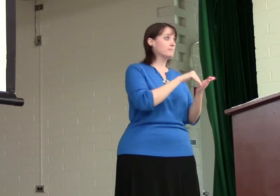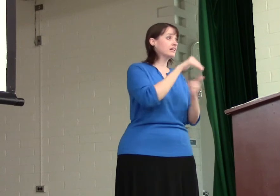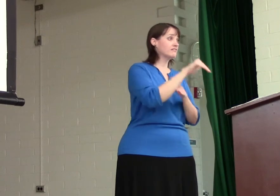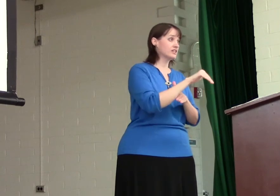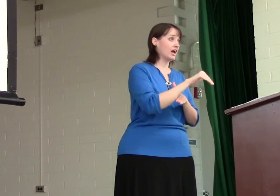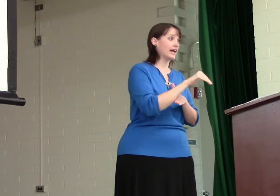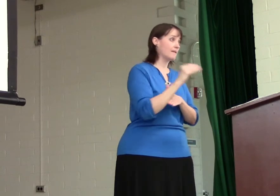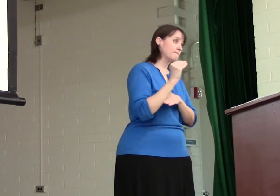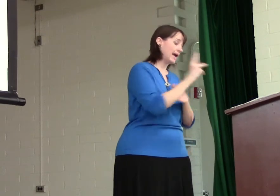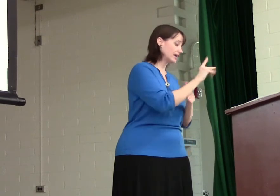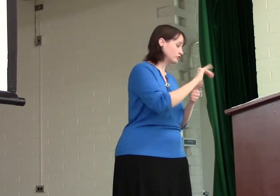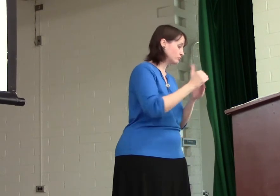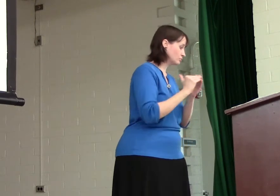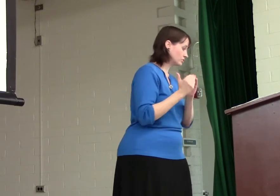the middle of the night, back to Jerusalem.